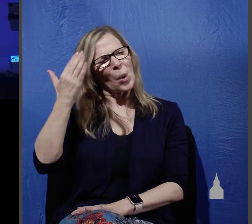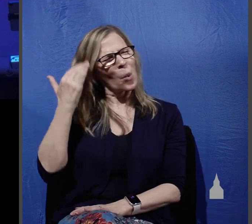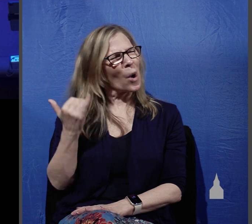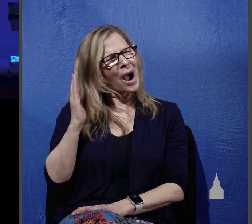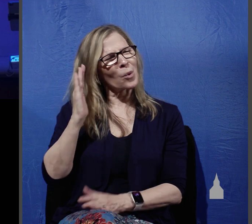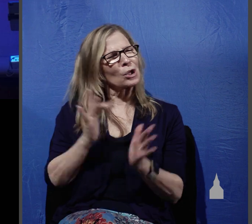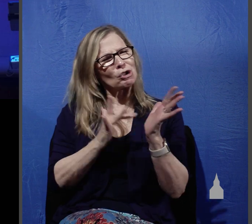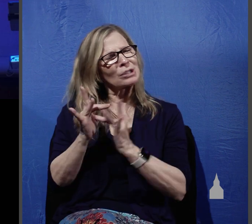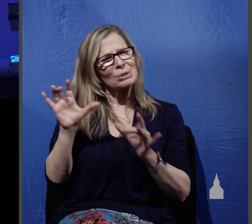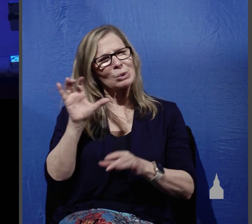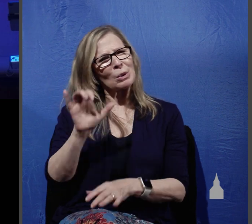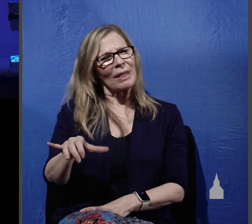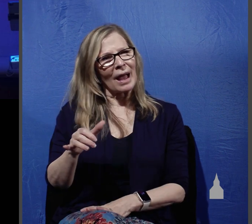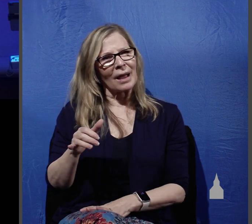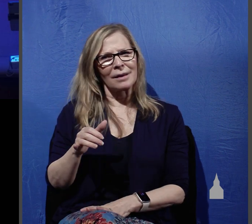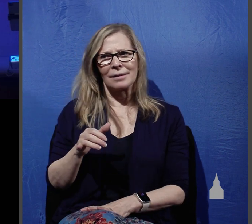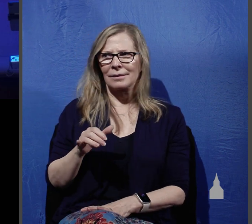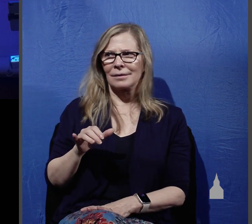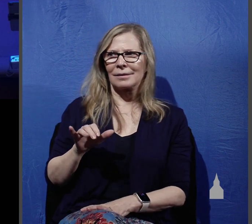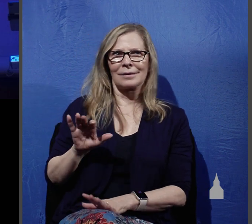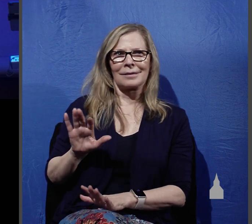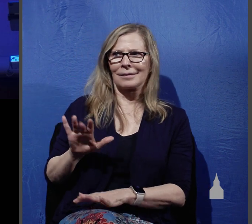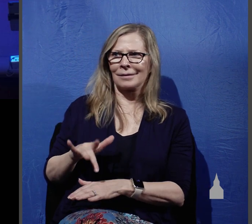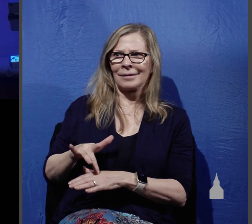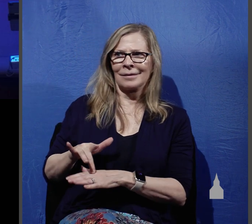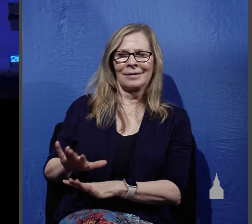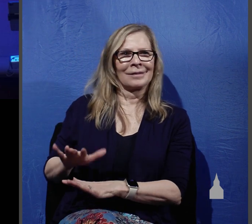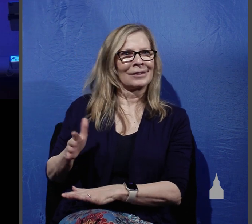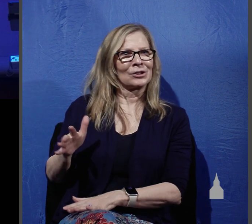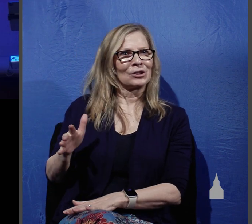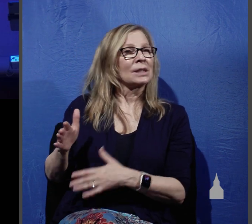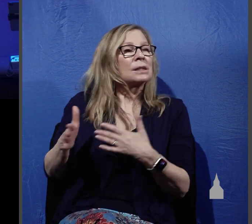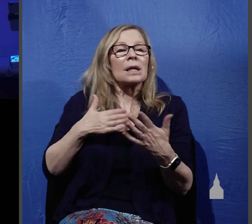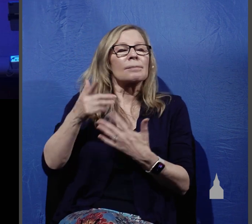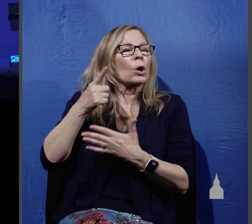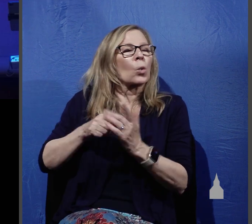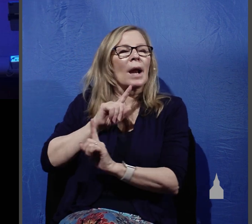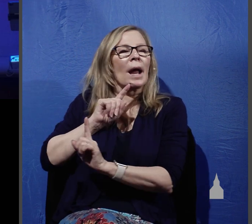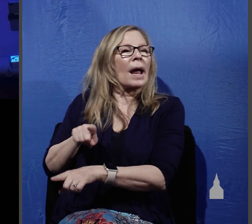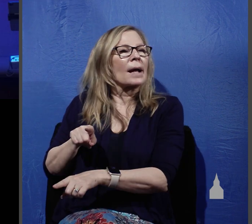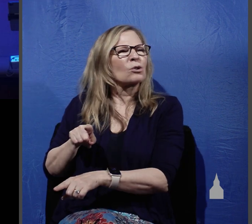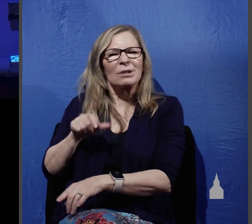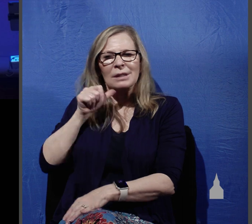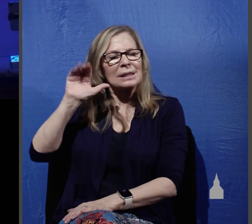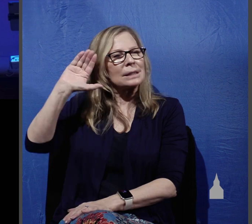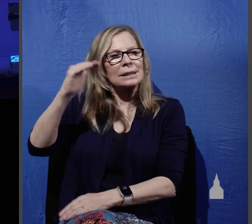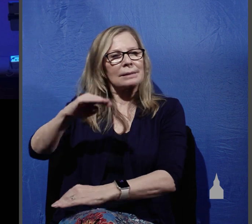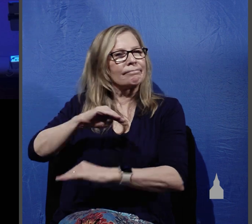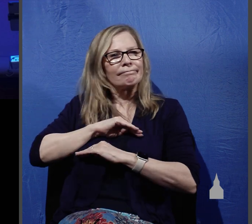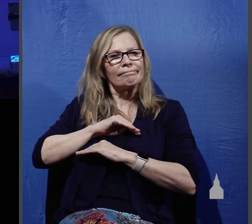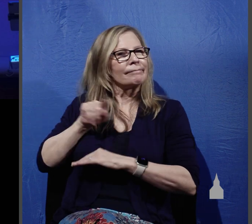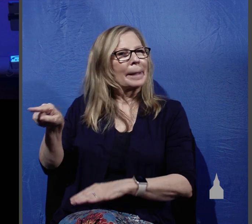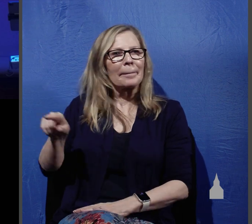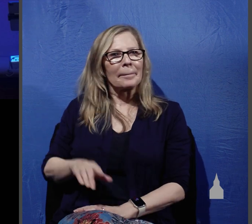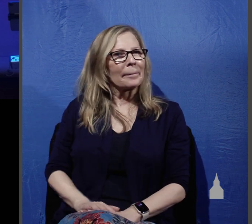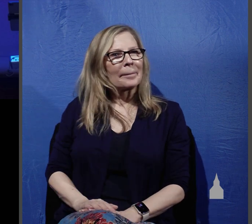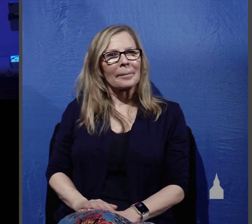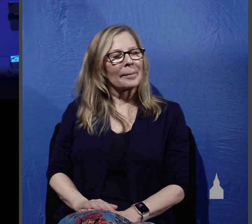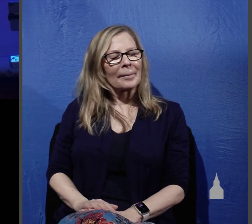Jesus do this? And no matter what I said, it did not seem to satisfy him. Now,